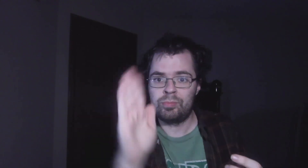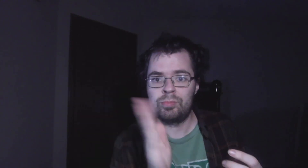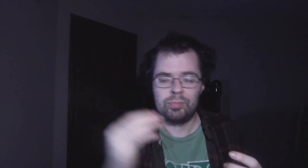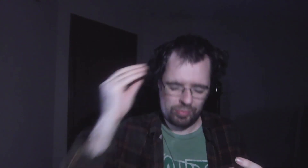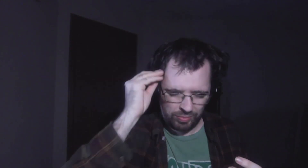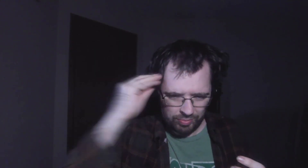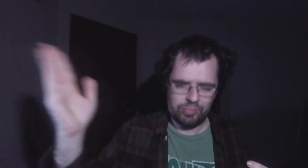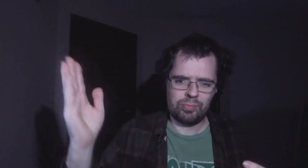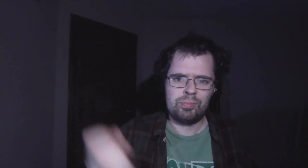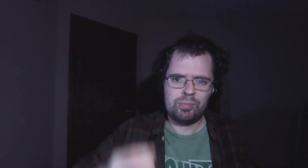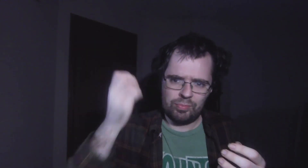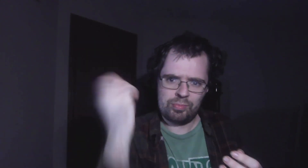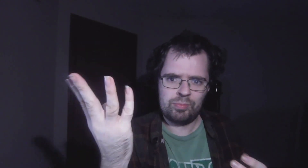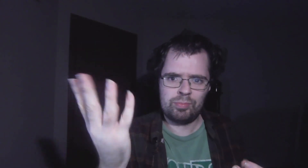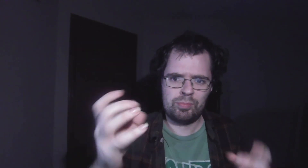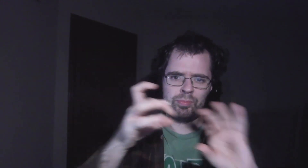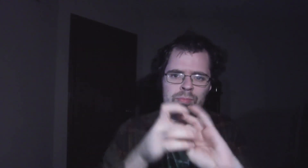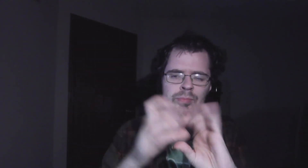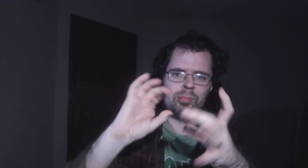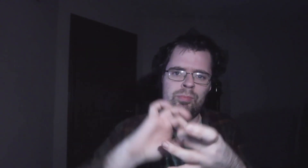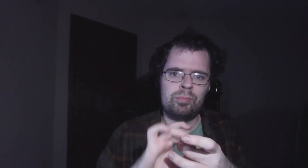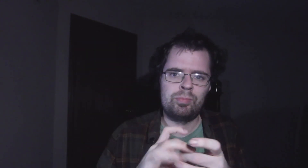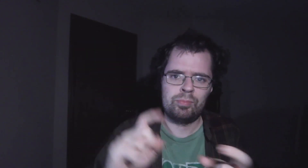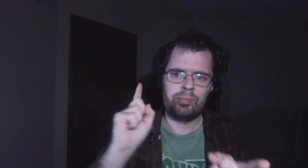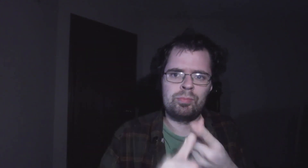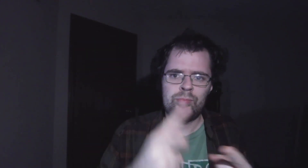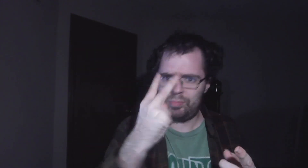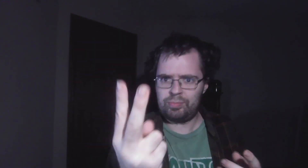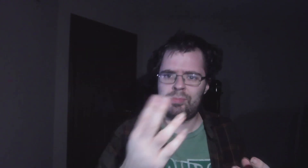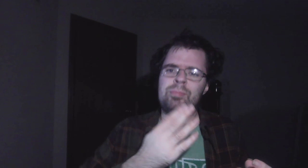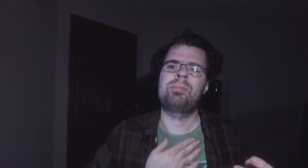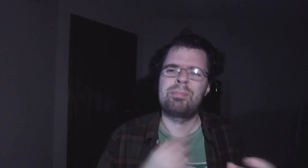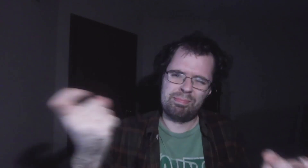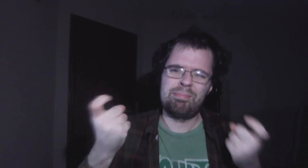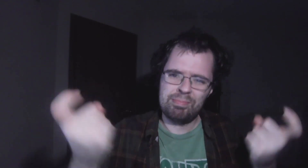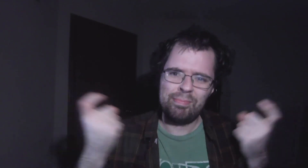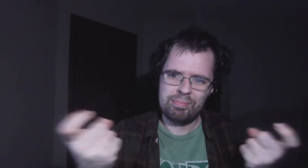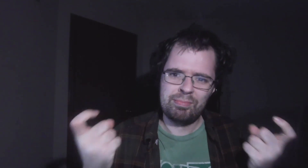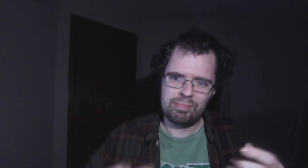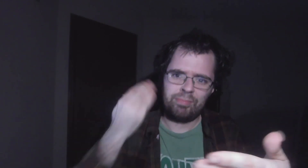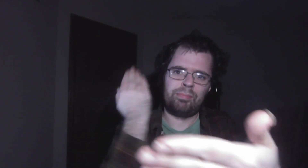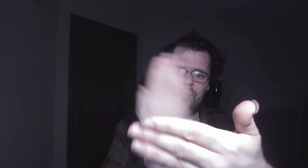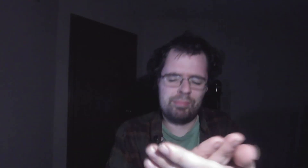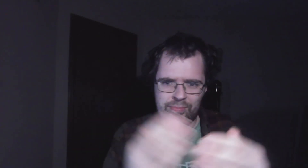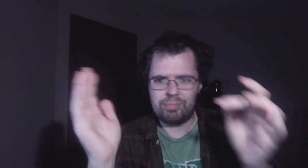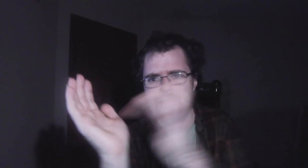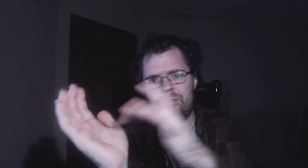never know how much it cost to see my sin upon